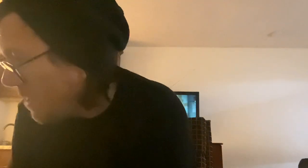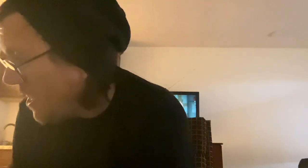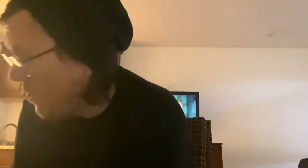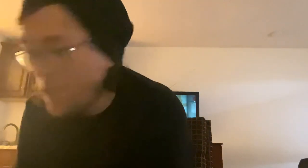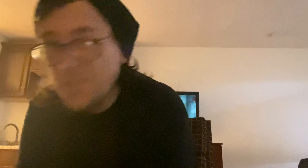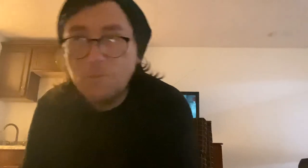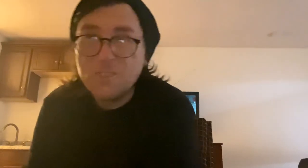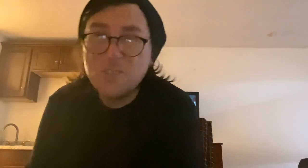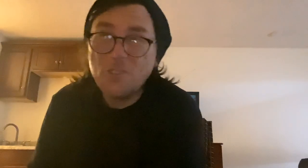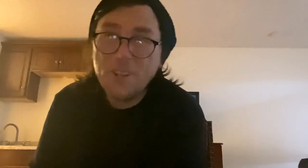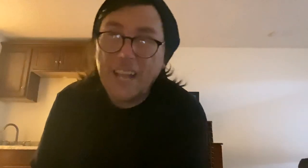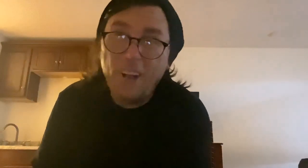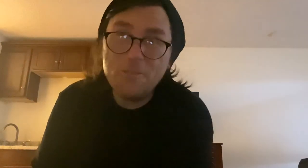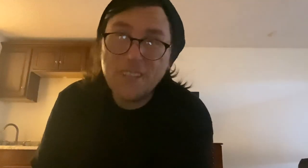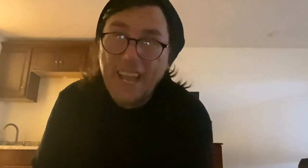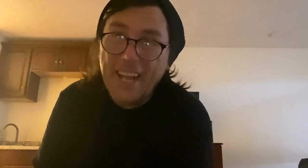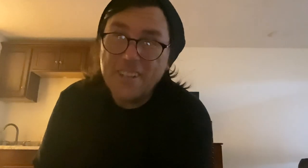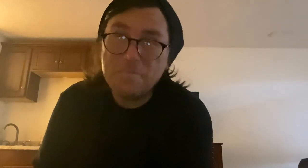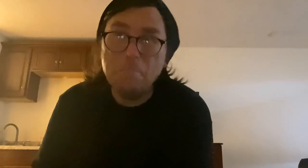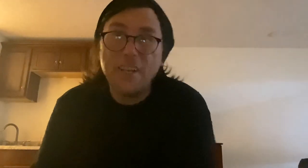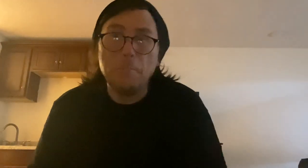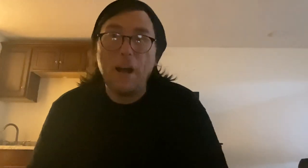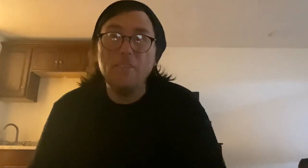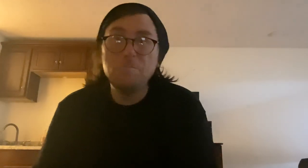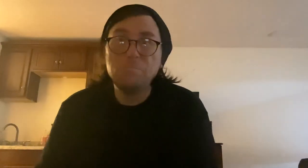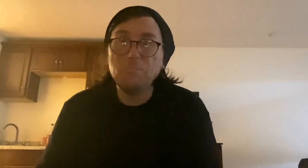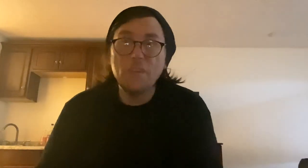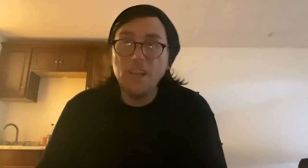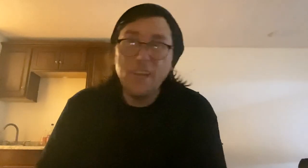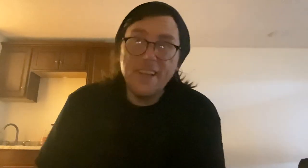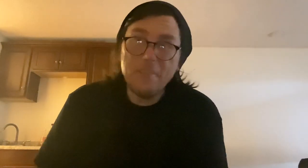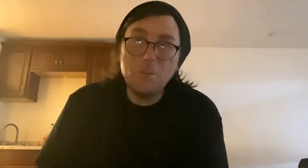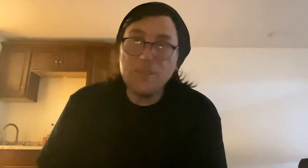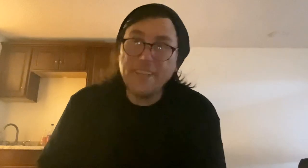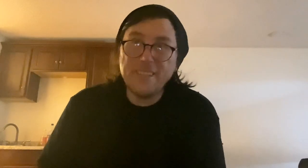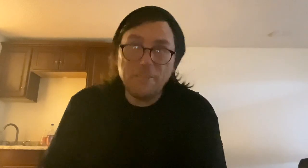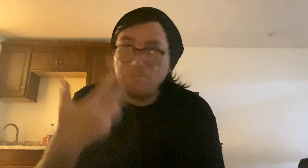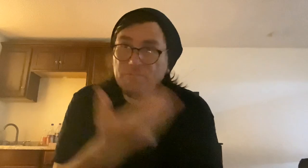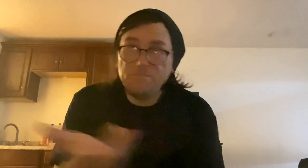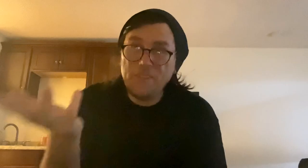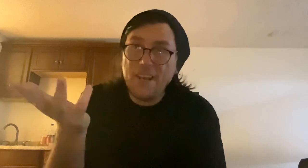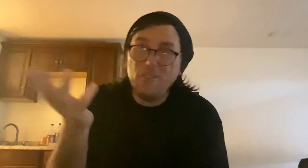you're just someone just starting out and just mucking about, most likely, you know,